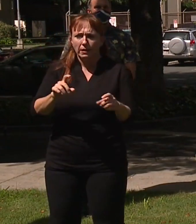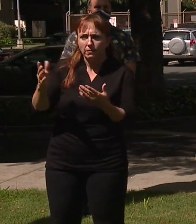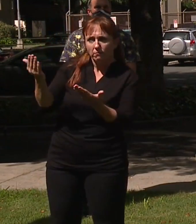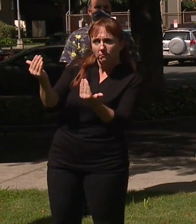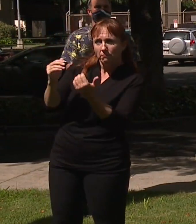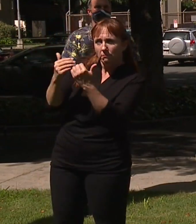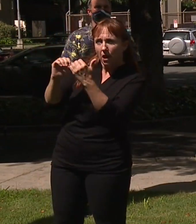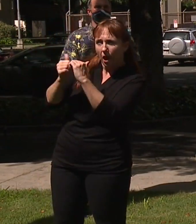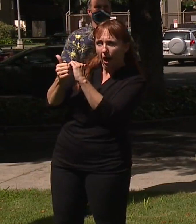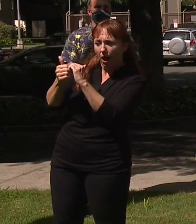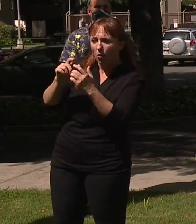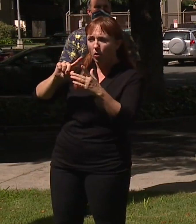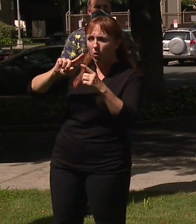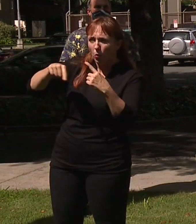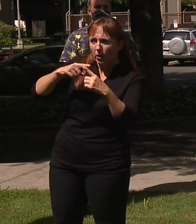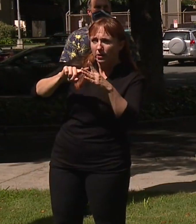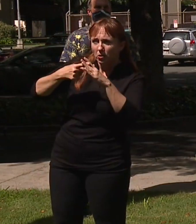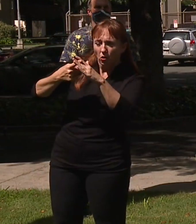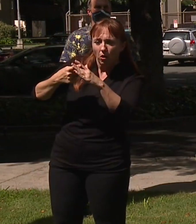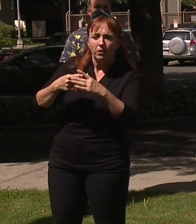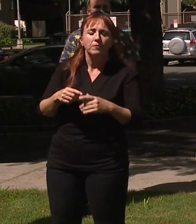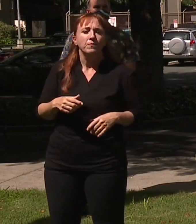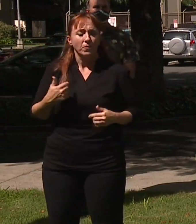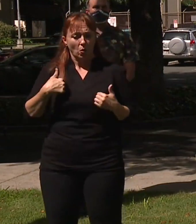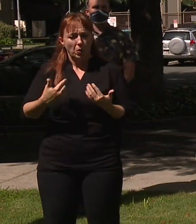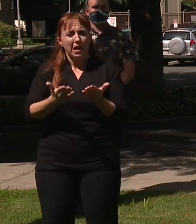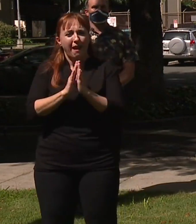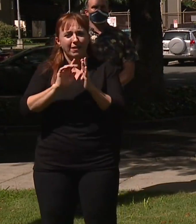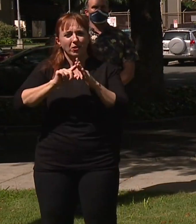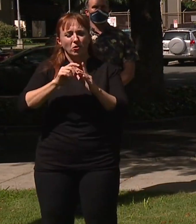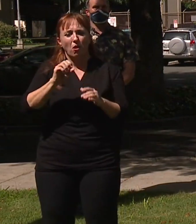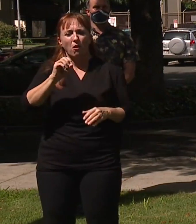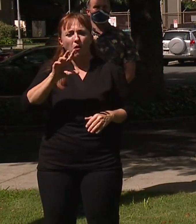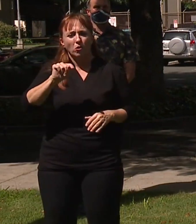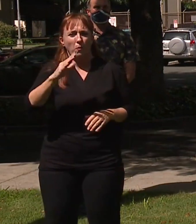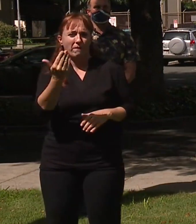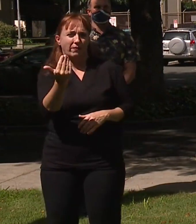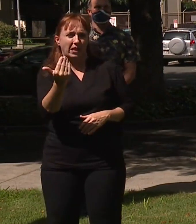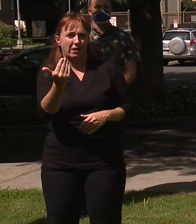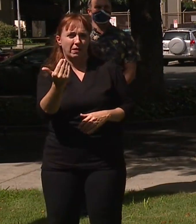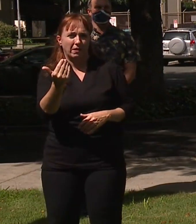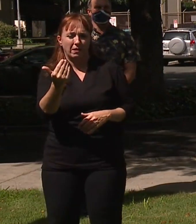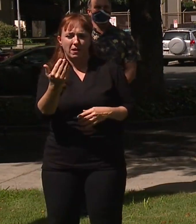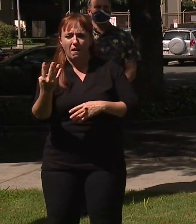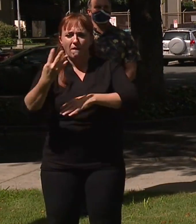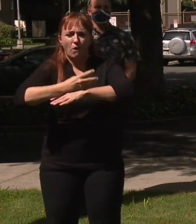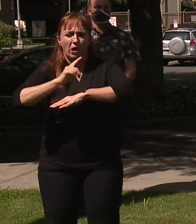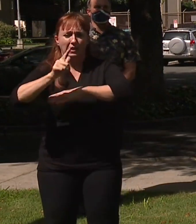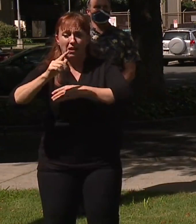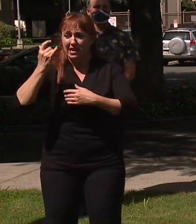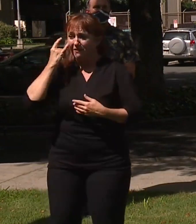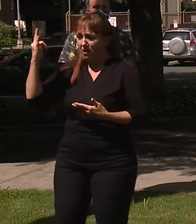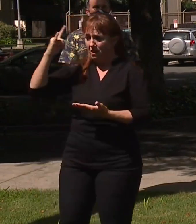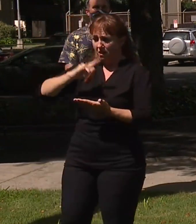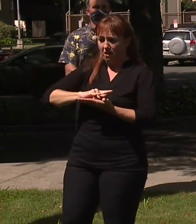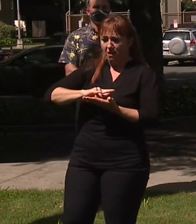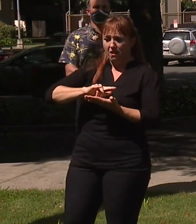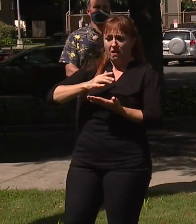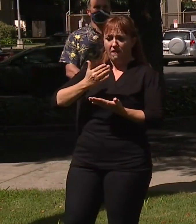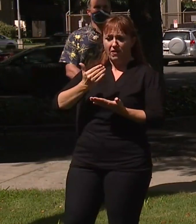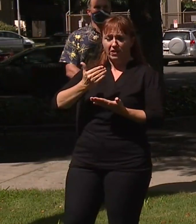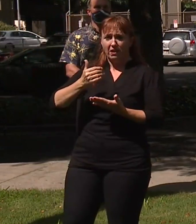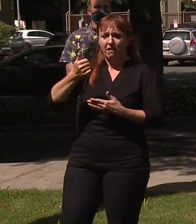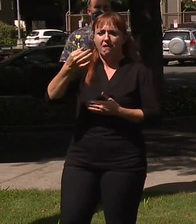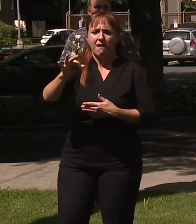and when it would be implemented, we've asked it to be started on the 15th. Of course, four days later, those who came in on the 15th would be